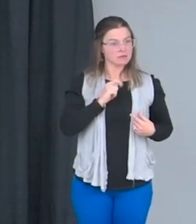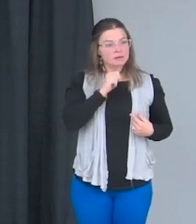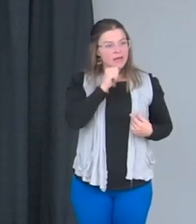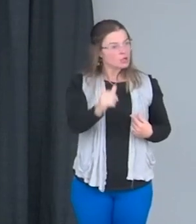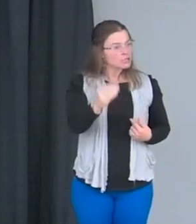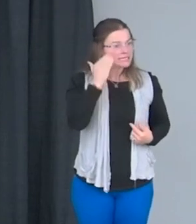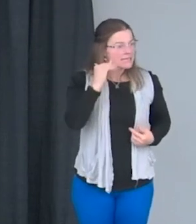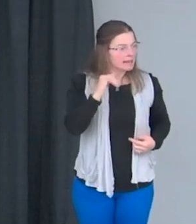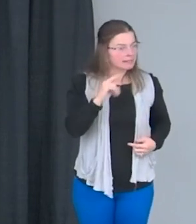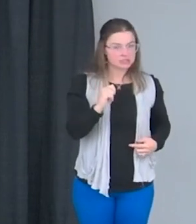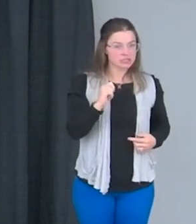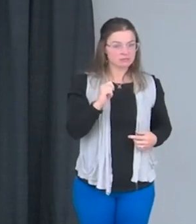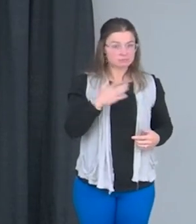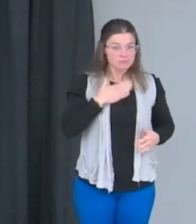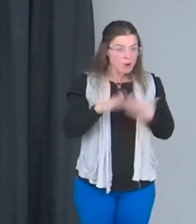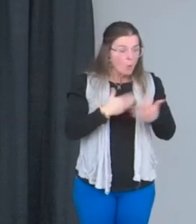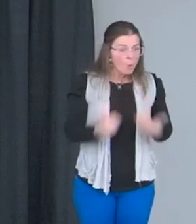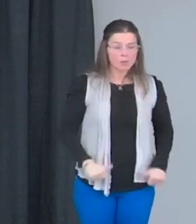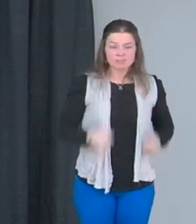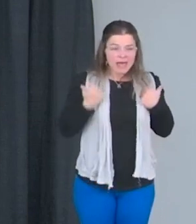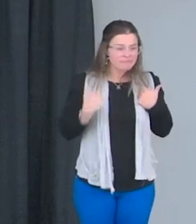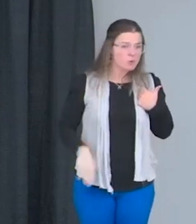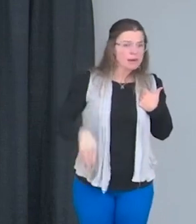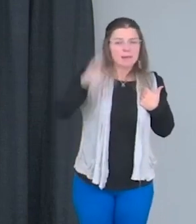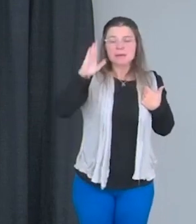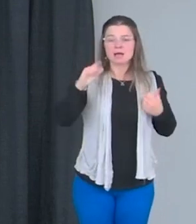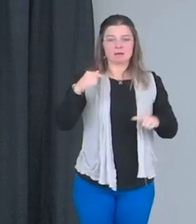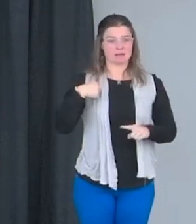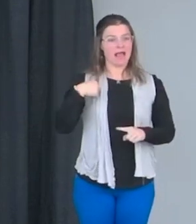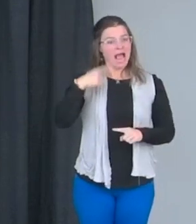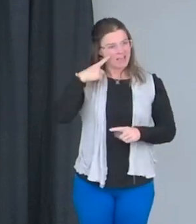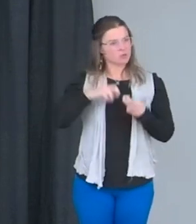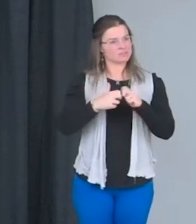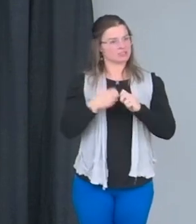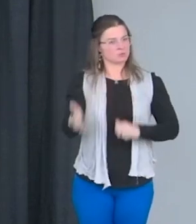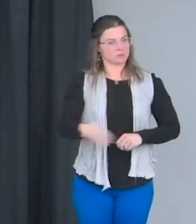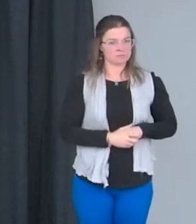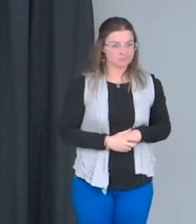it growing up my whole life, then I thought it was an issue.